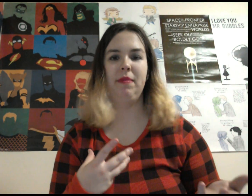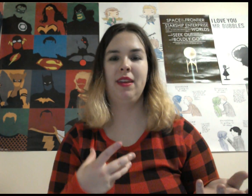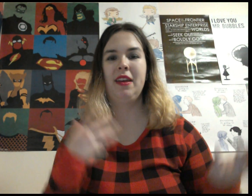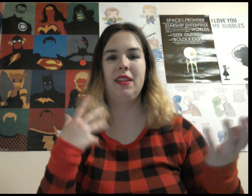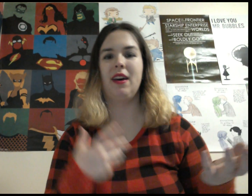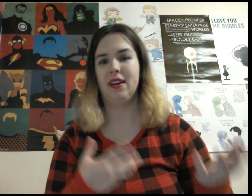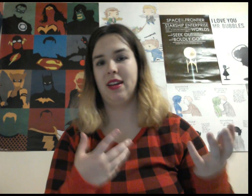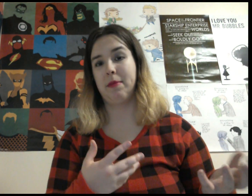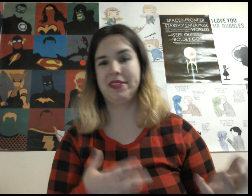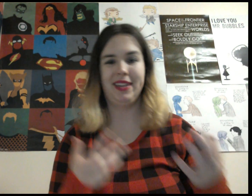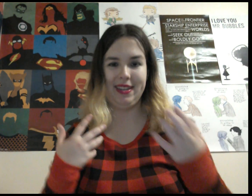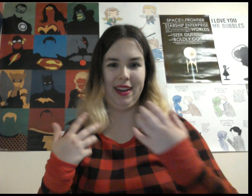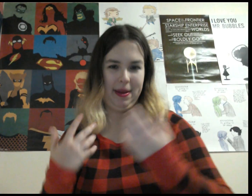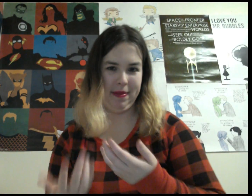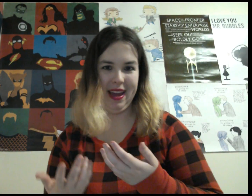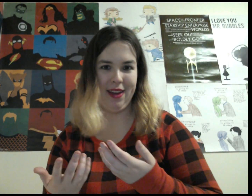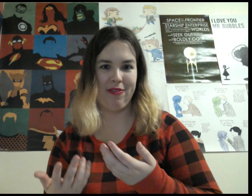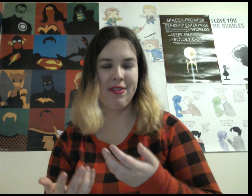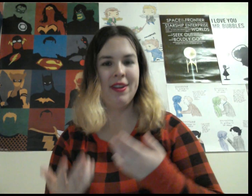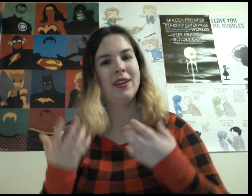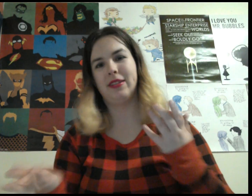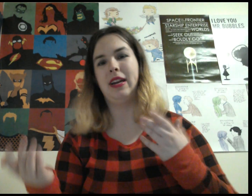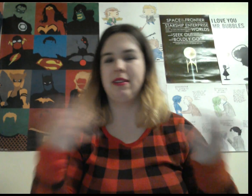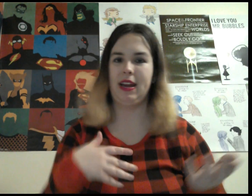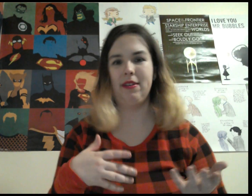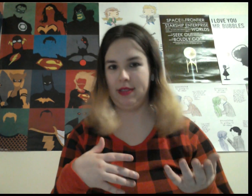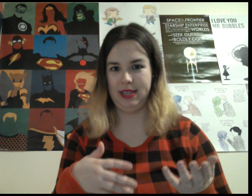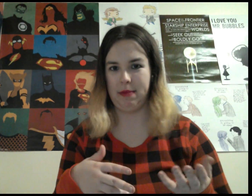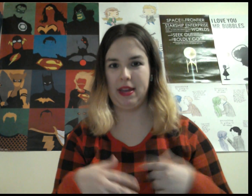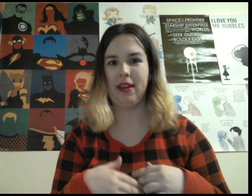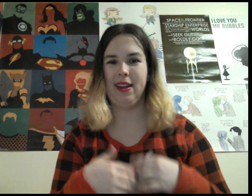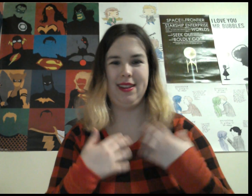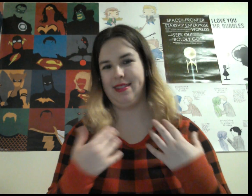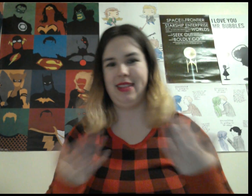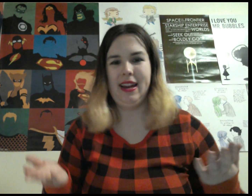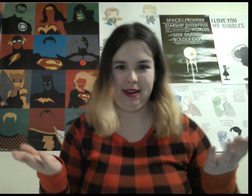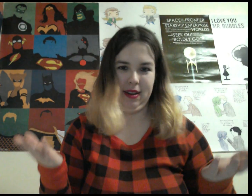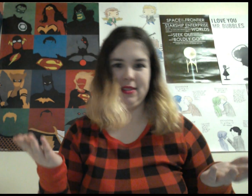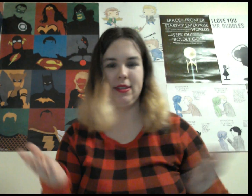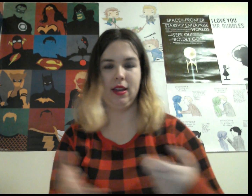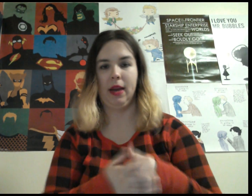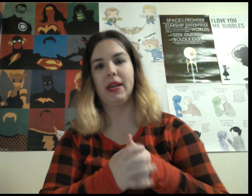the Emerald City didn't help Ev. So now they're kind of doing the same thing. And that I easily saw coming.